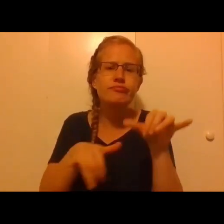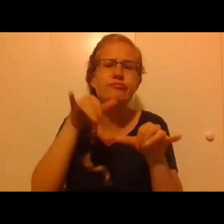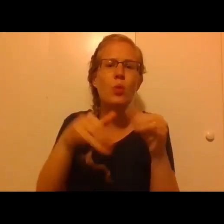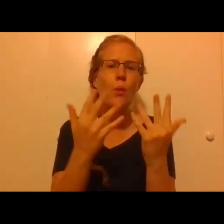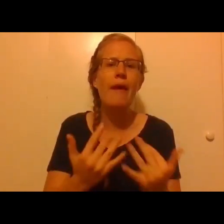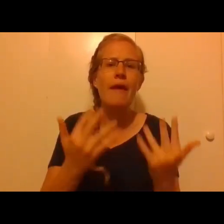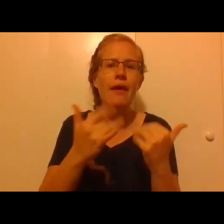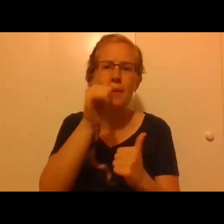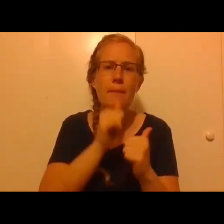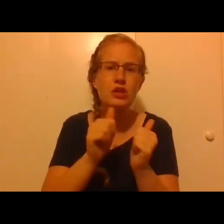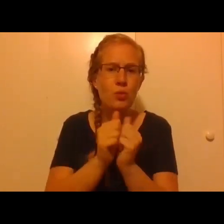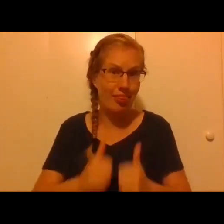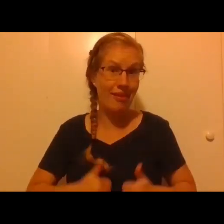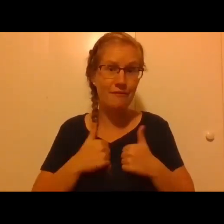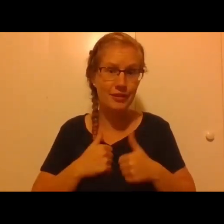patient with someone's life.